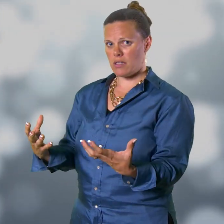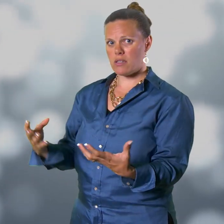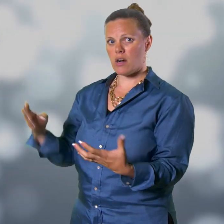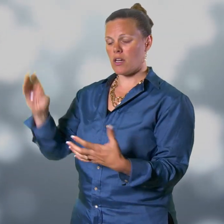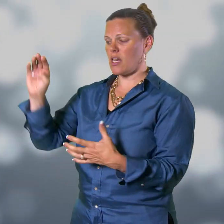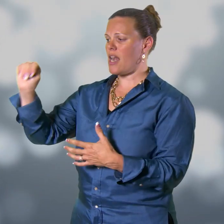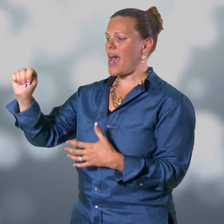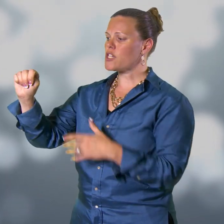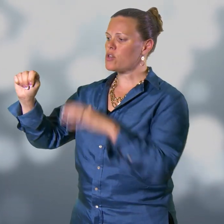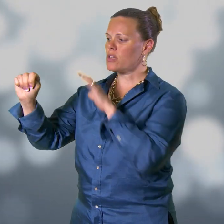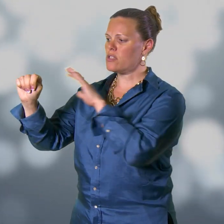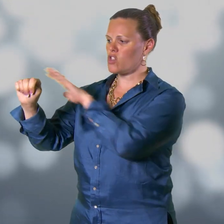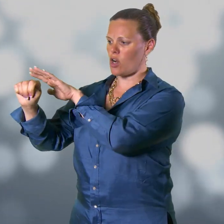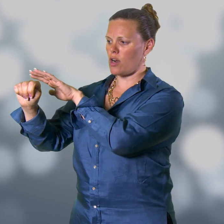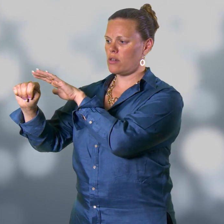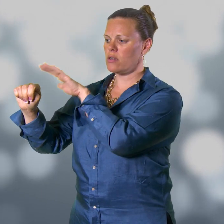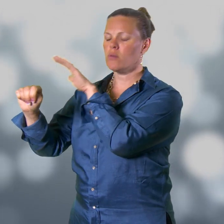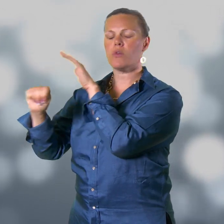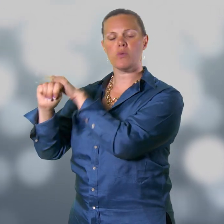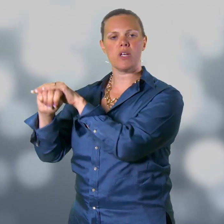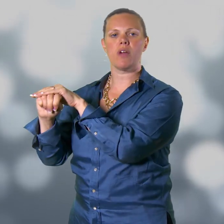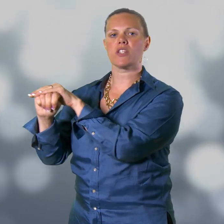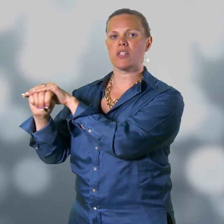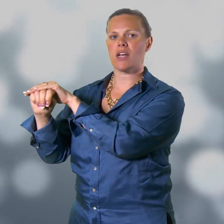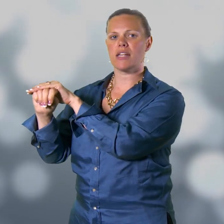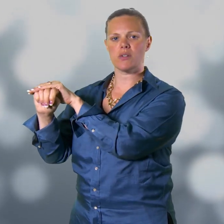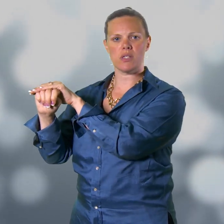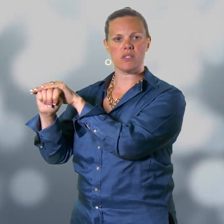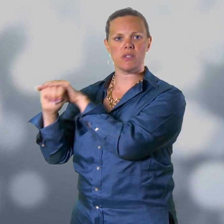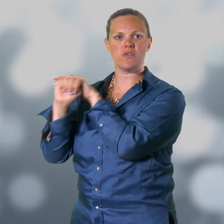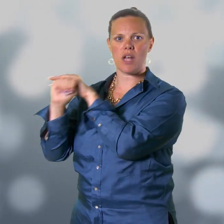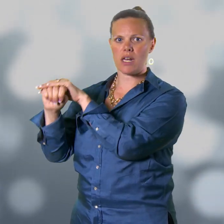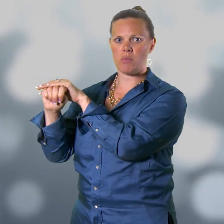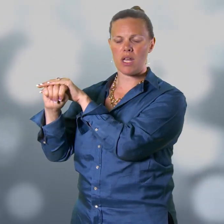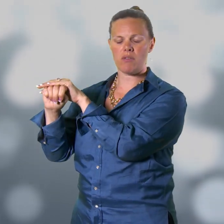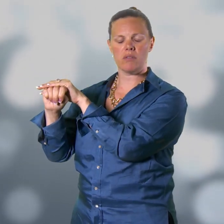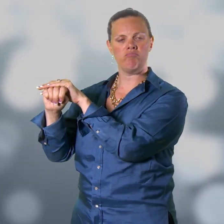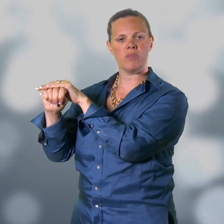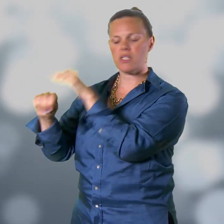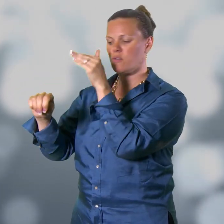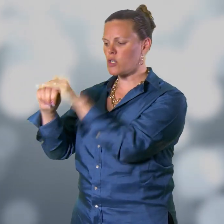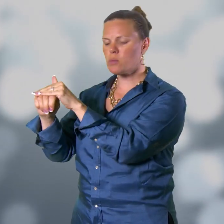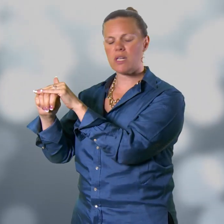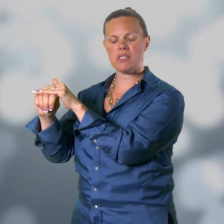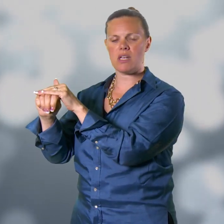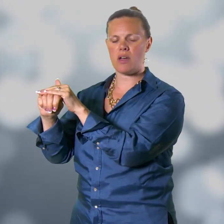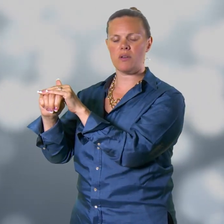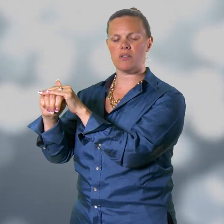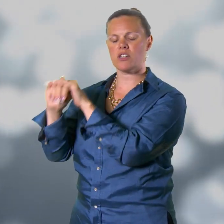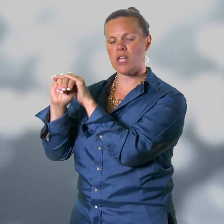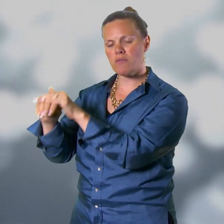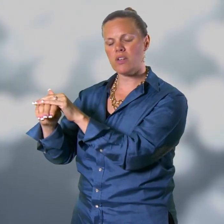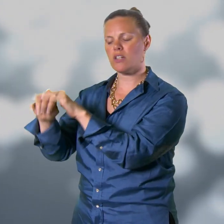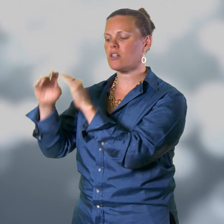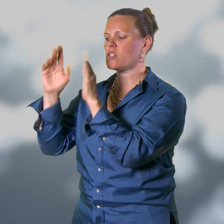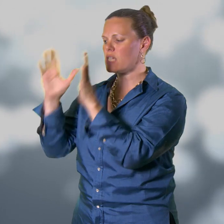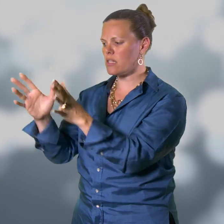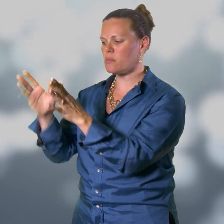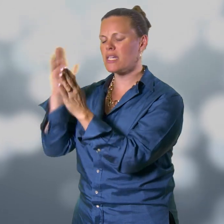are going to naturally start with redirection and consequences for negative behavior. That's the first place they go. They're shaking fingers and telling somebody,